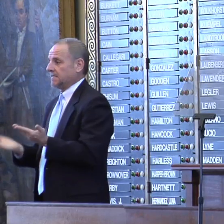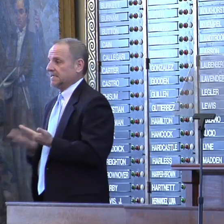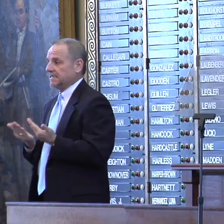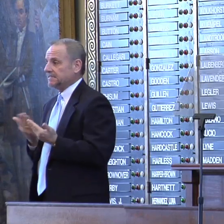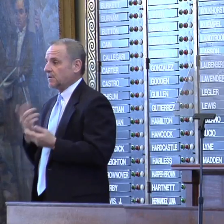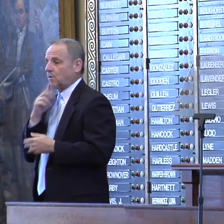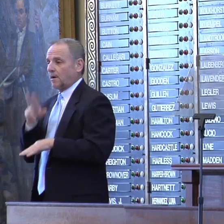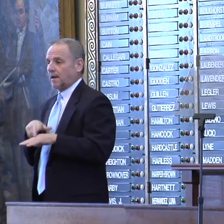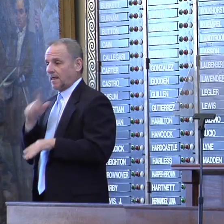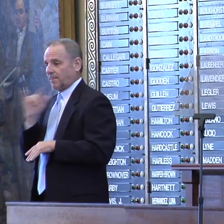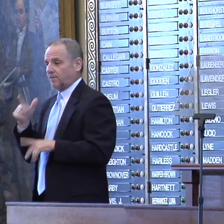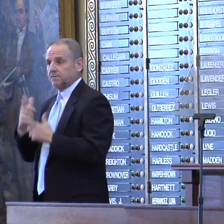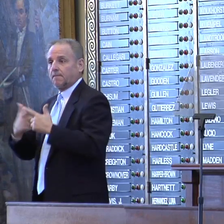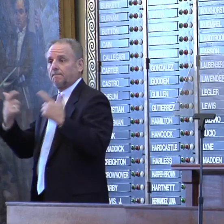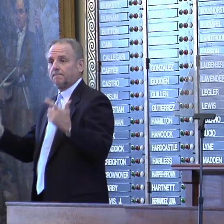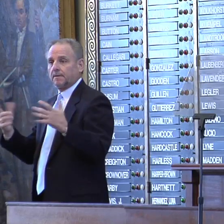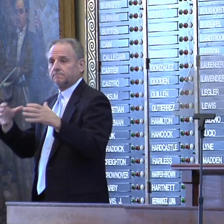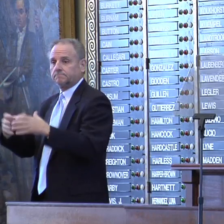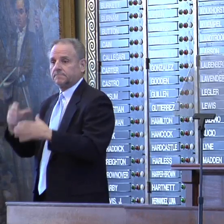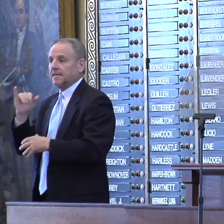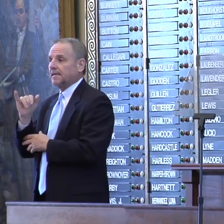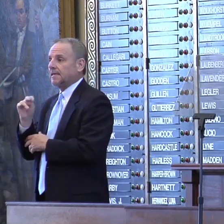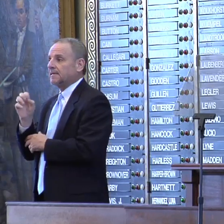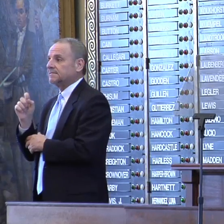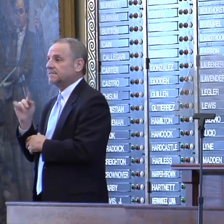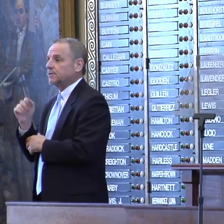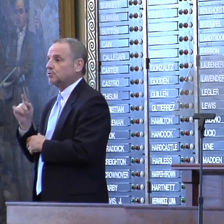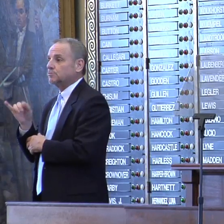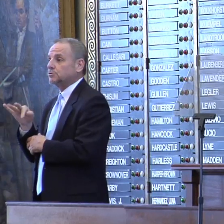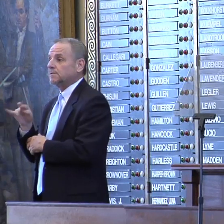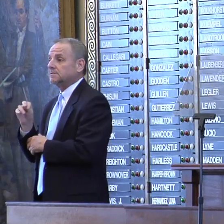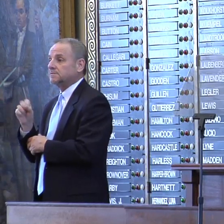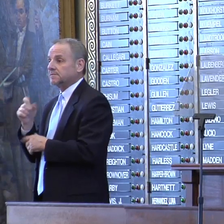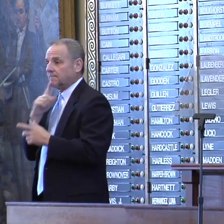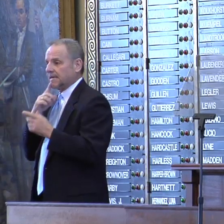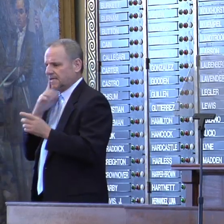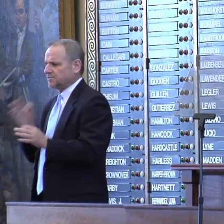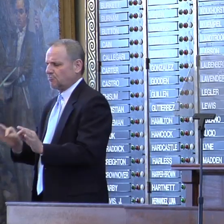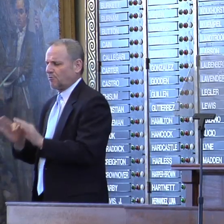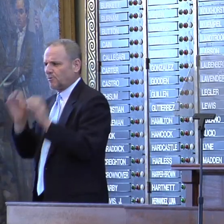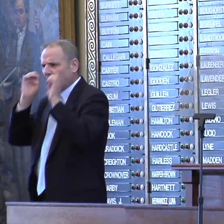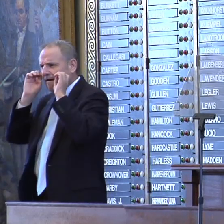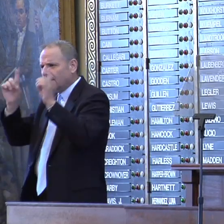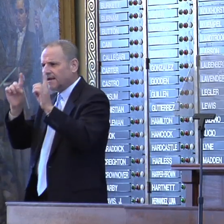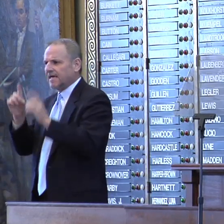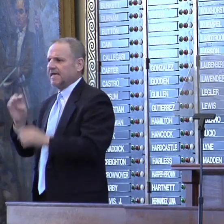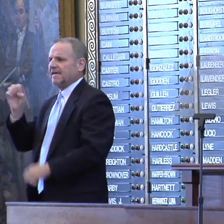in those big institutions. But it is critical to educational efficiency